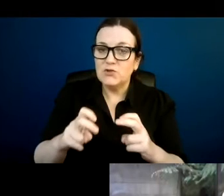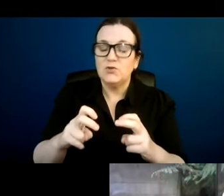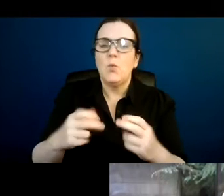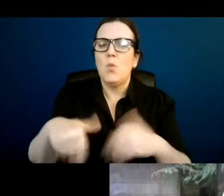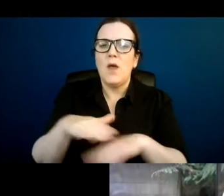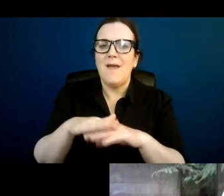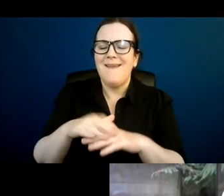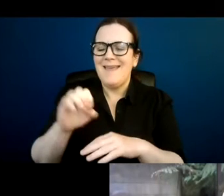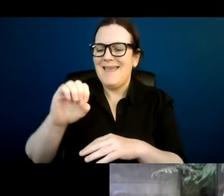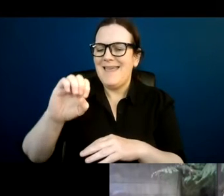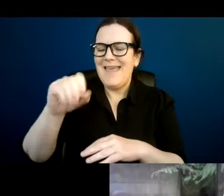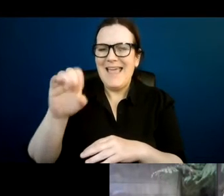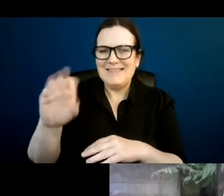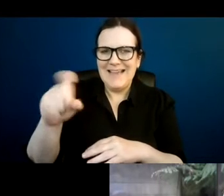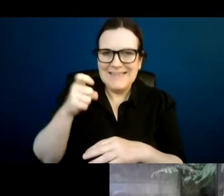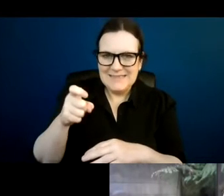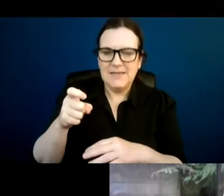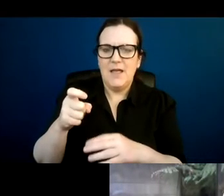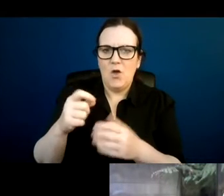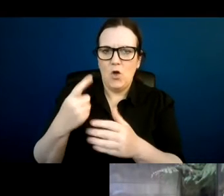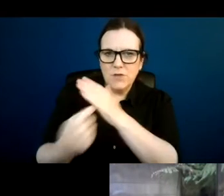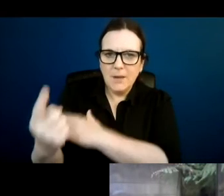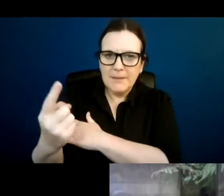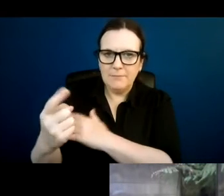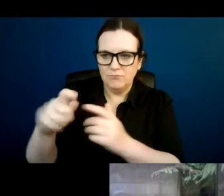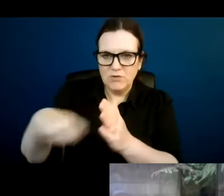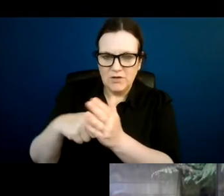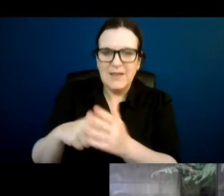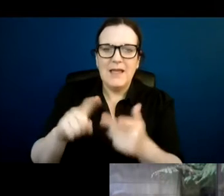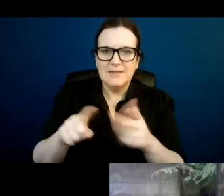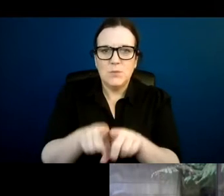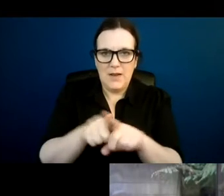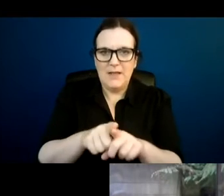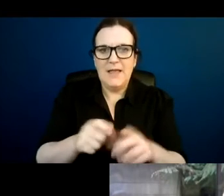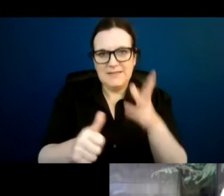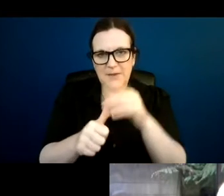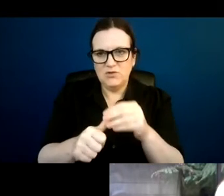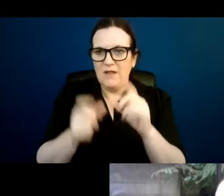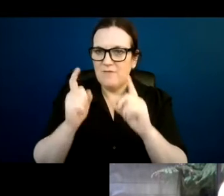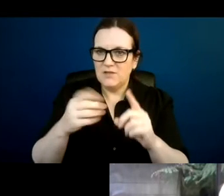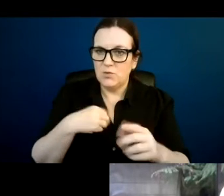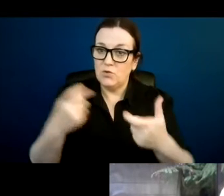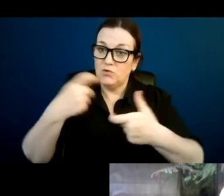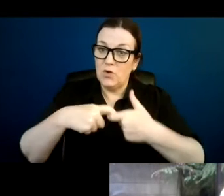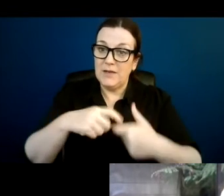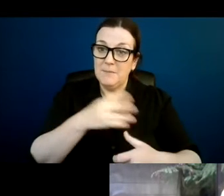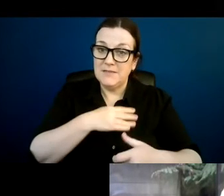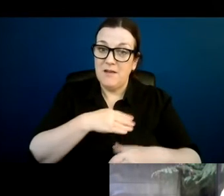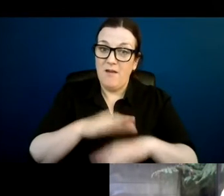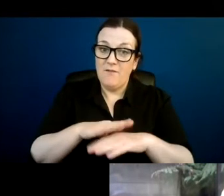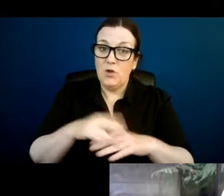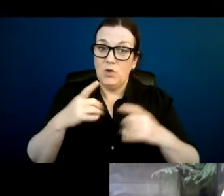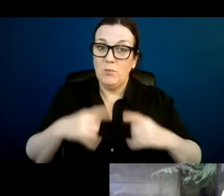has worked with the Law Commission of England and Wales, and most recently was a special advisor to the Joint Committee on Human Rights of the Westminster